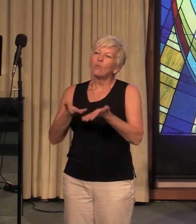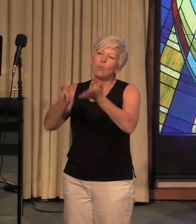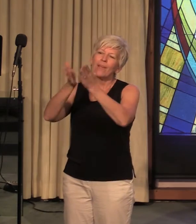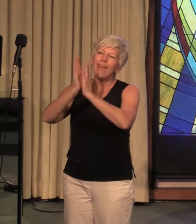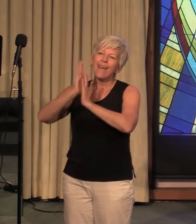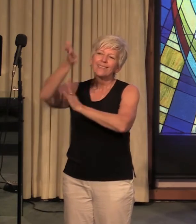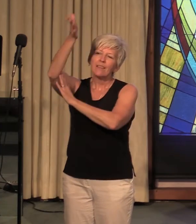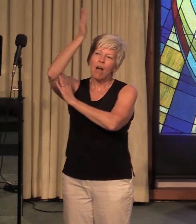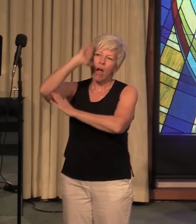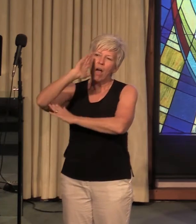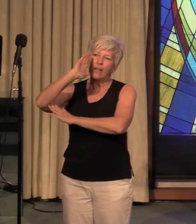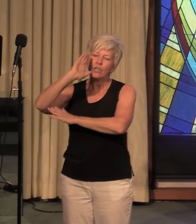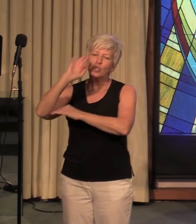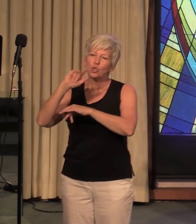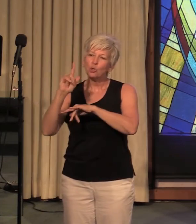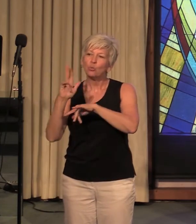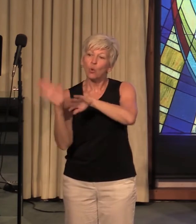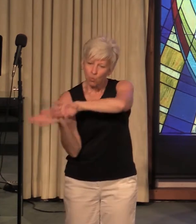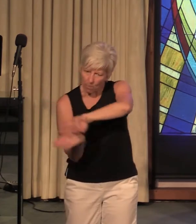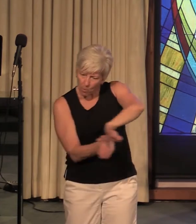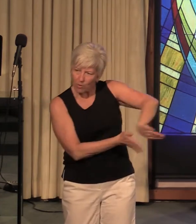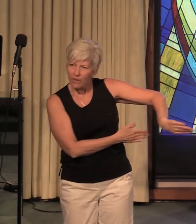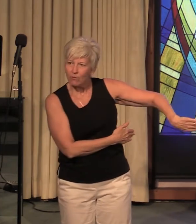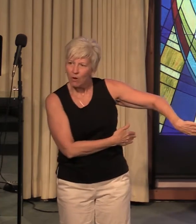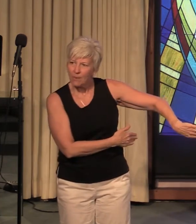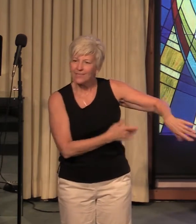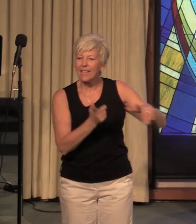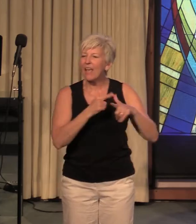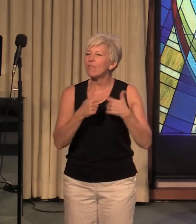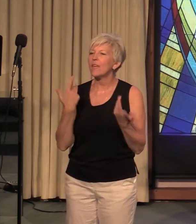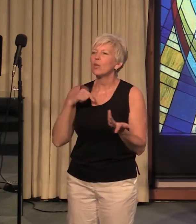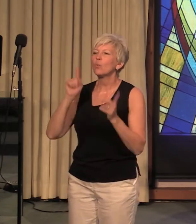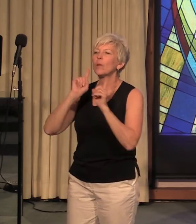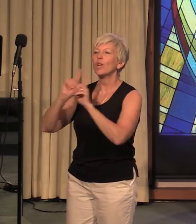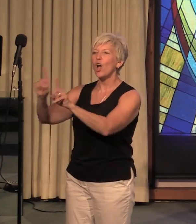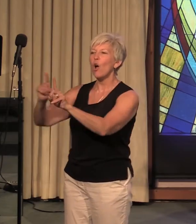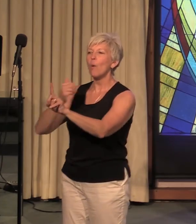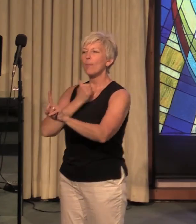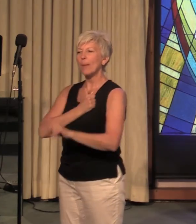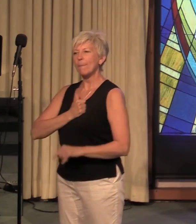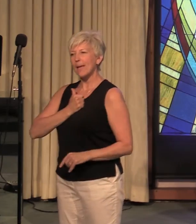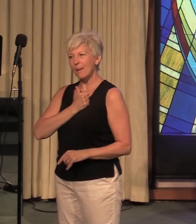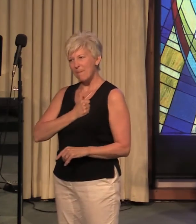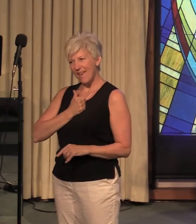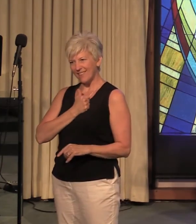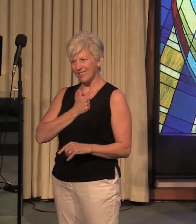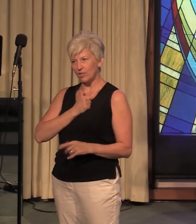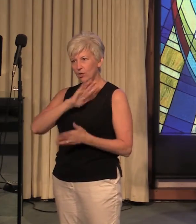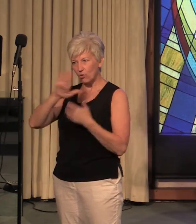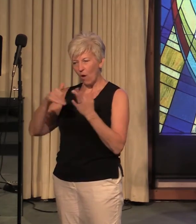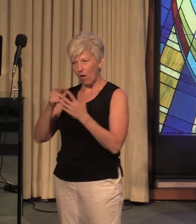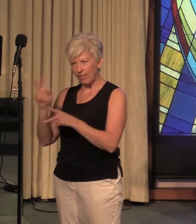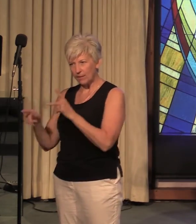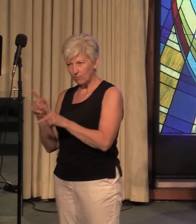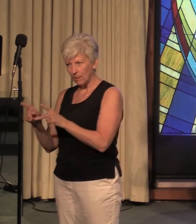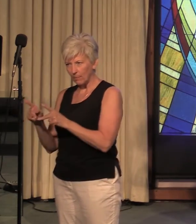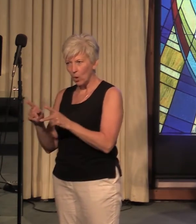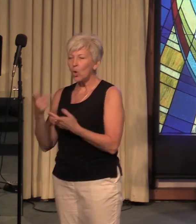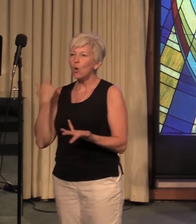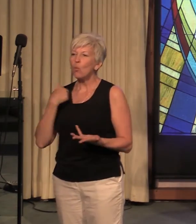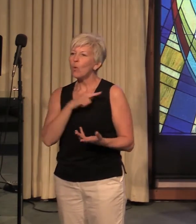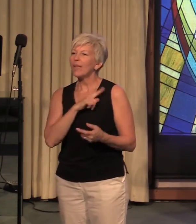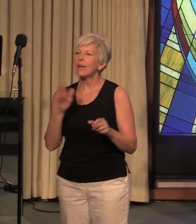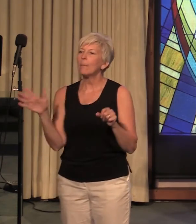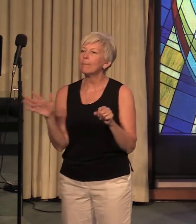to remove them from us and then we go and make amends to all these people we completely process